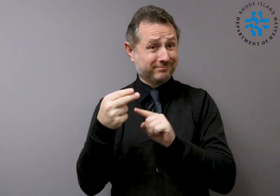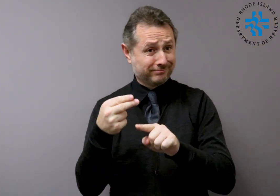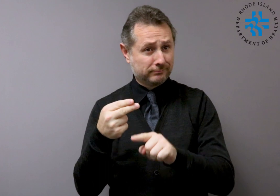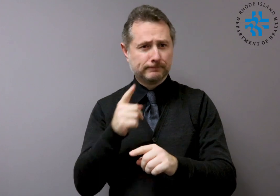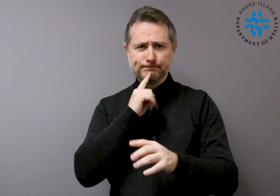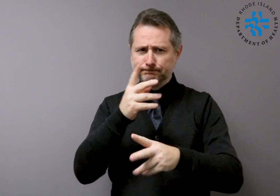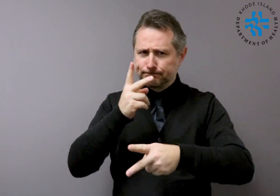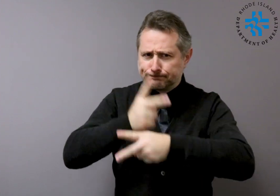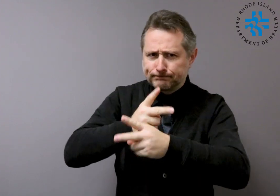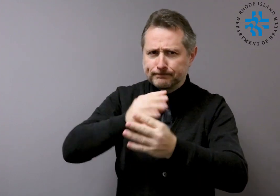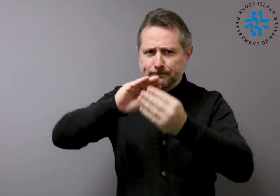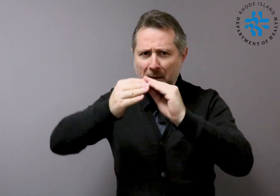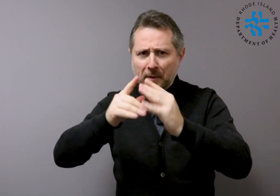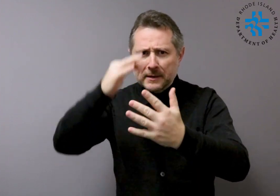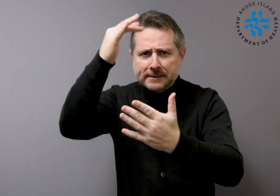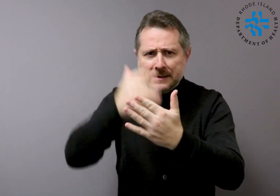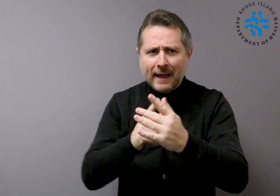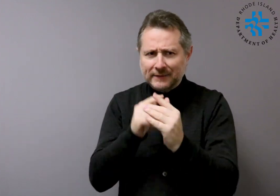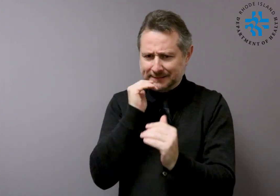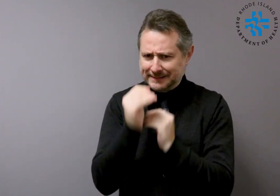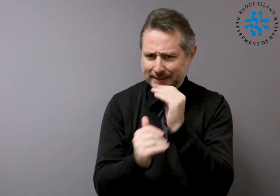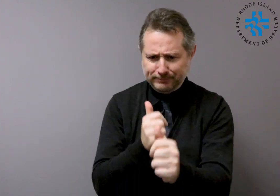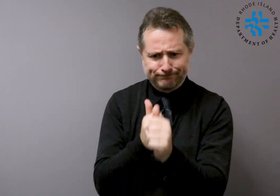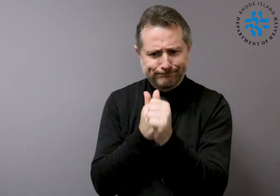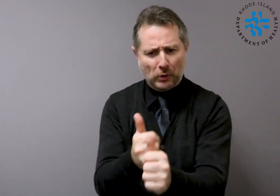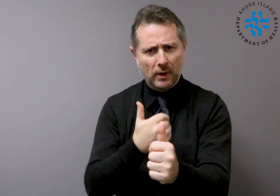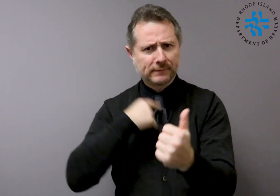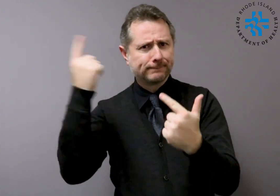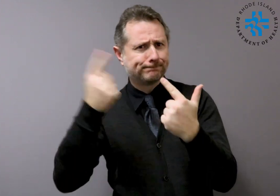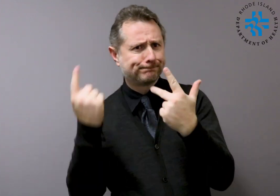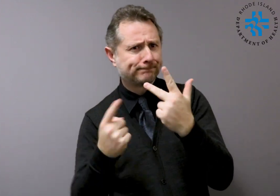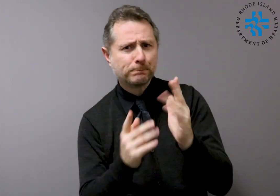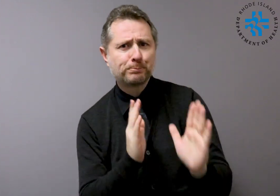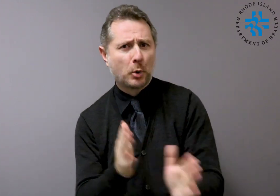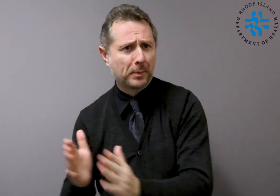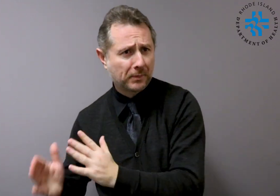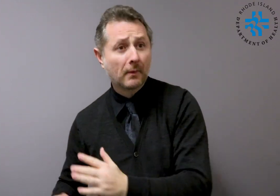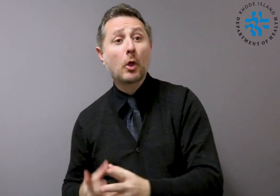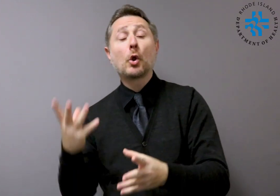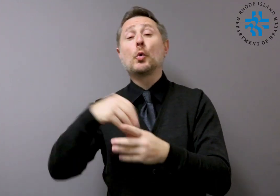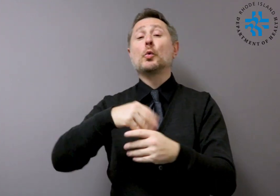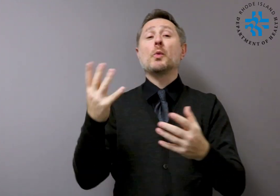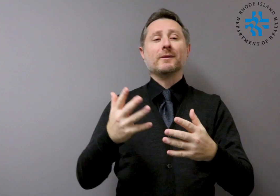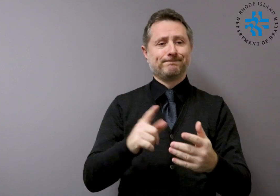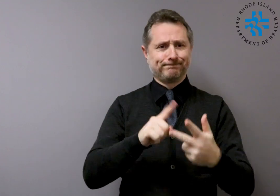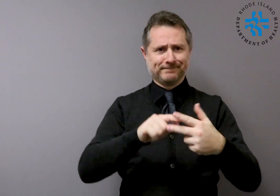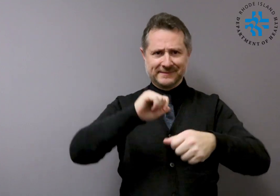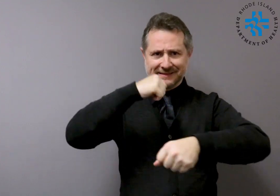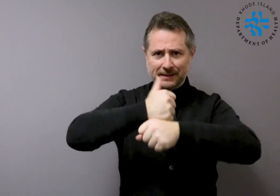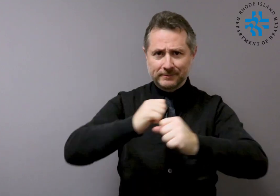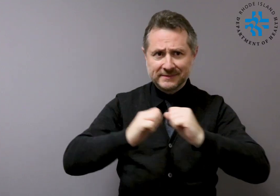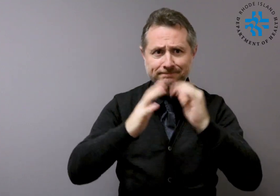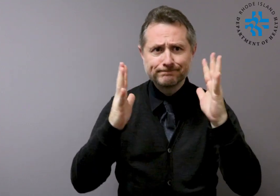an urgent situation that requires extensive coordination. It includes staff from the Rhode Island Emergency Management Agency,